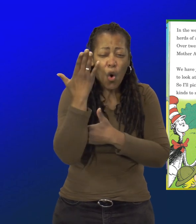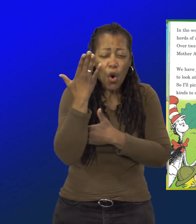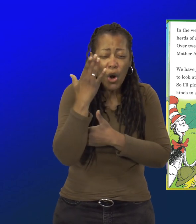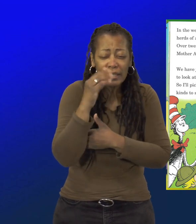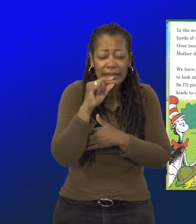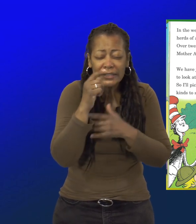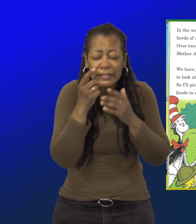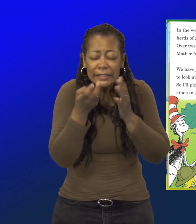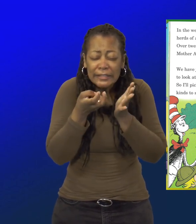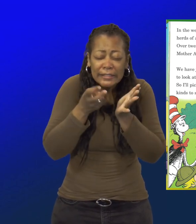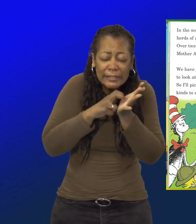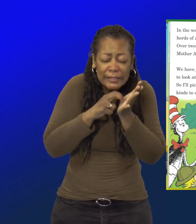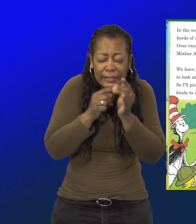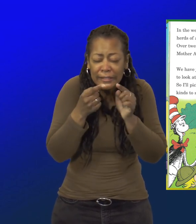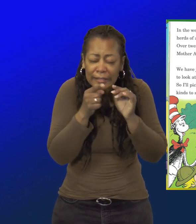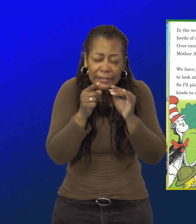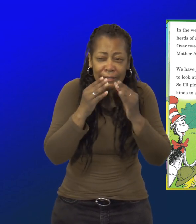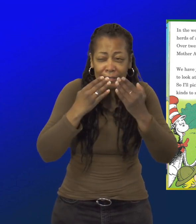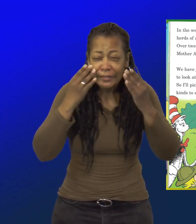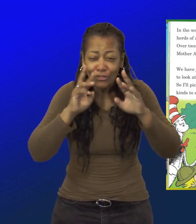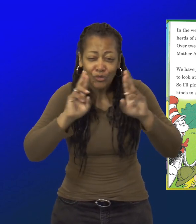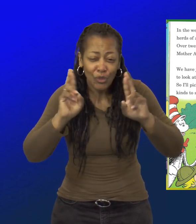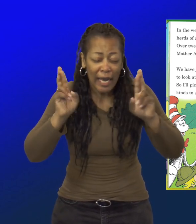herds of antelope roam.